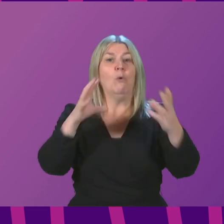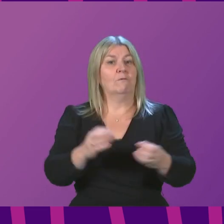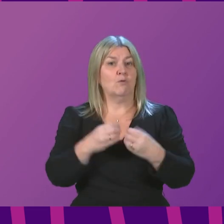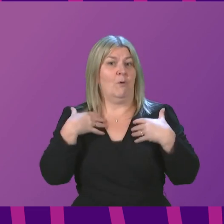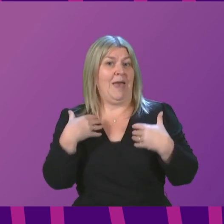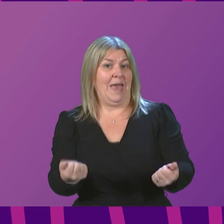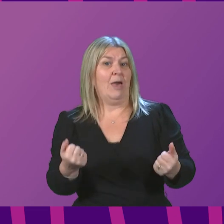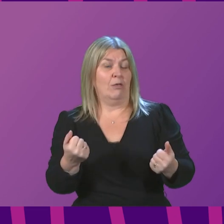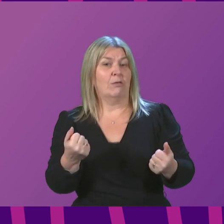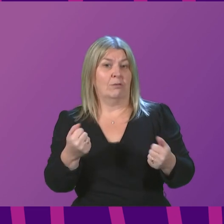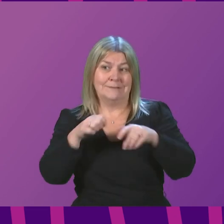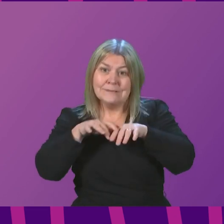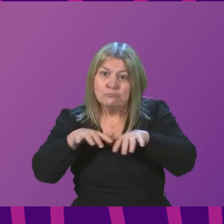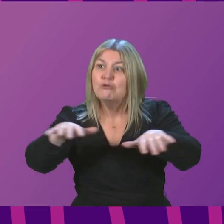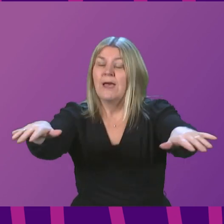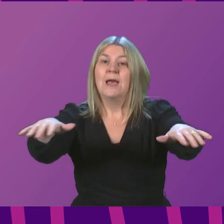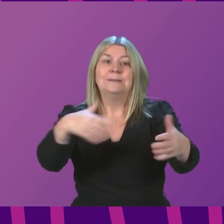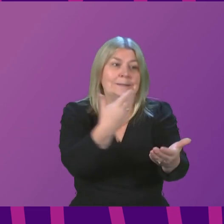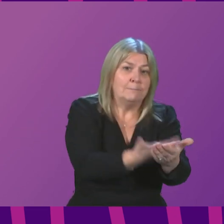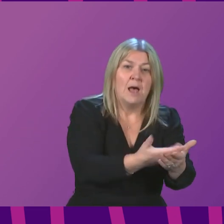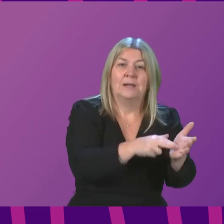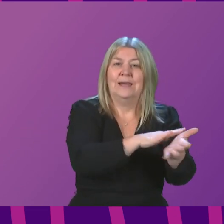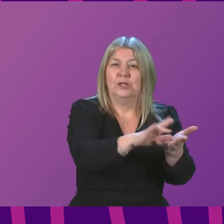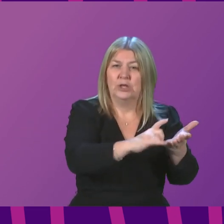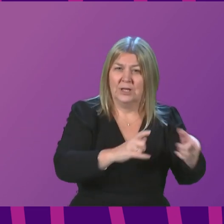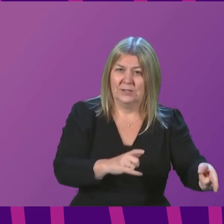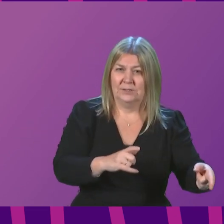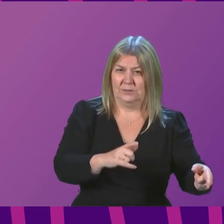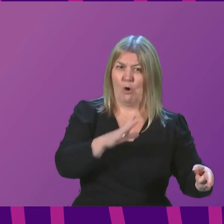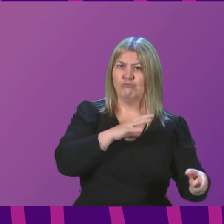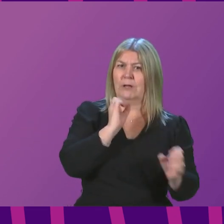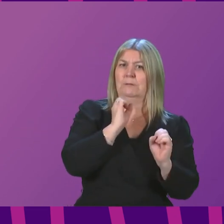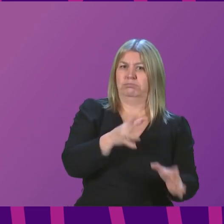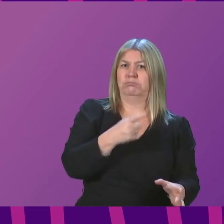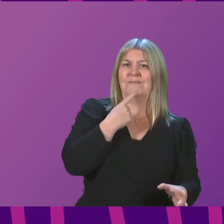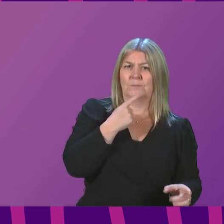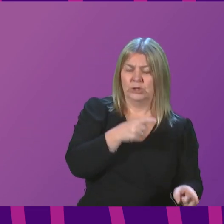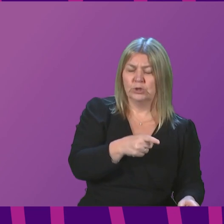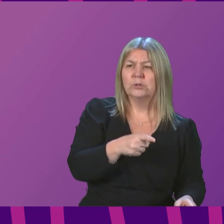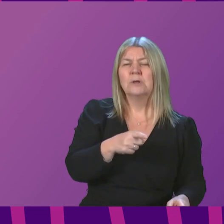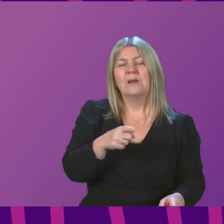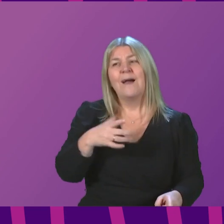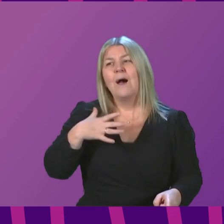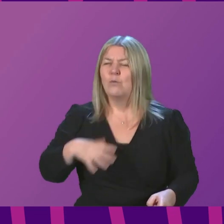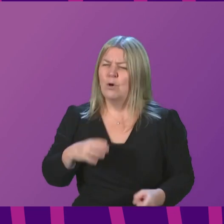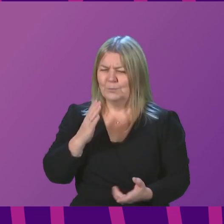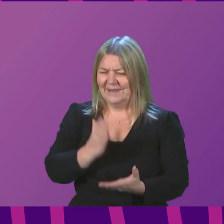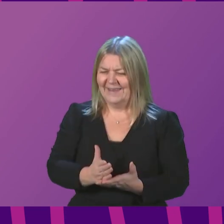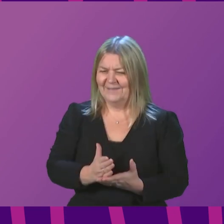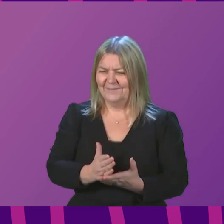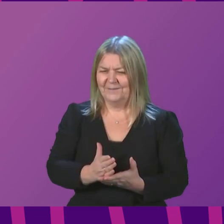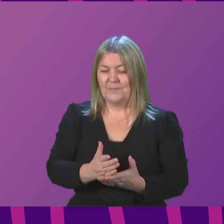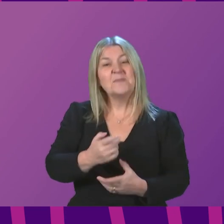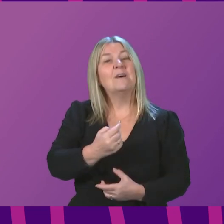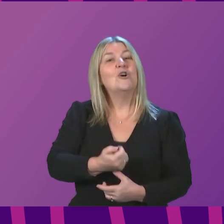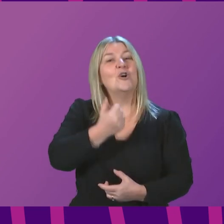wave on the NHS. I really, really want to believe that the early data, what the early